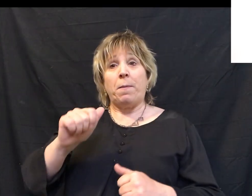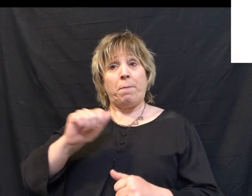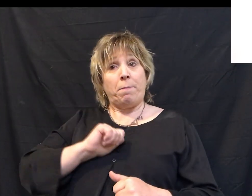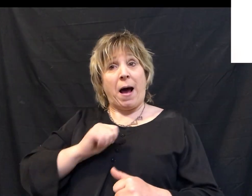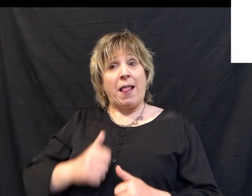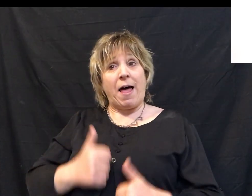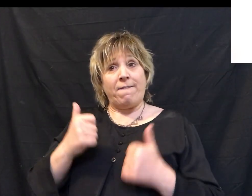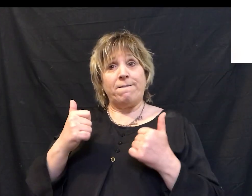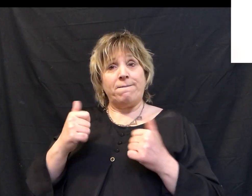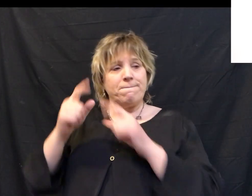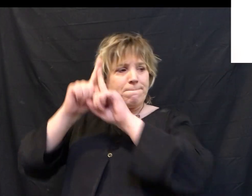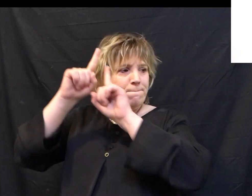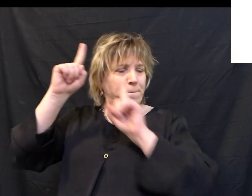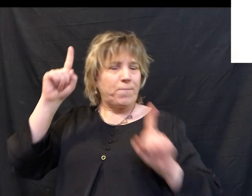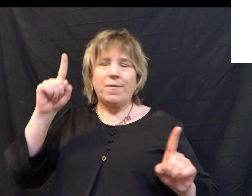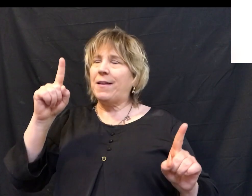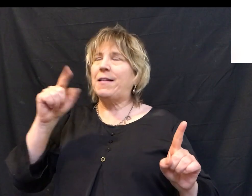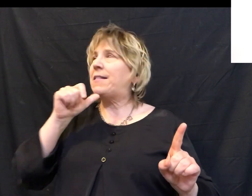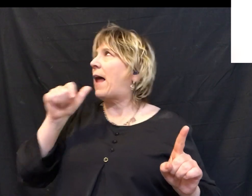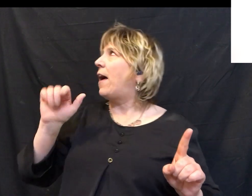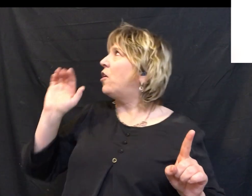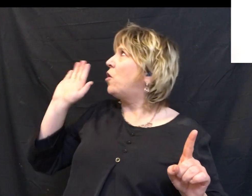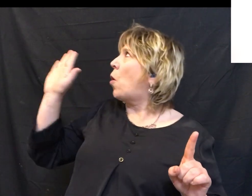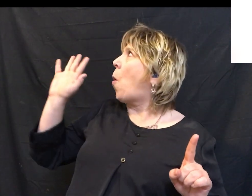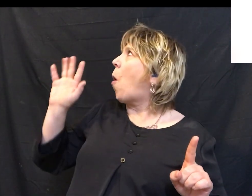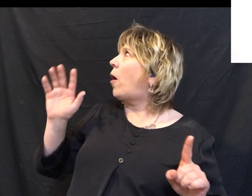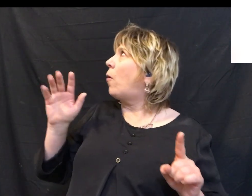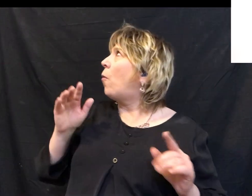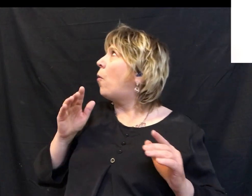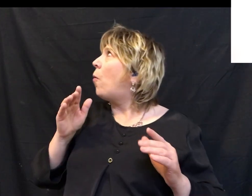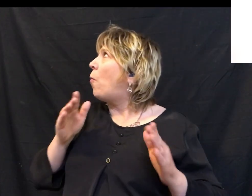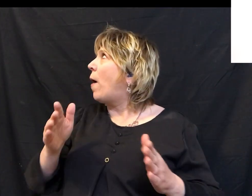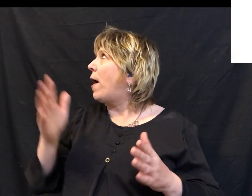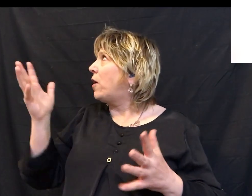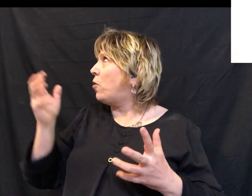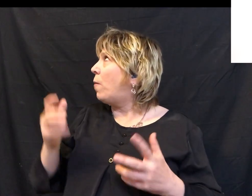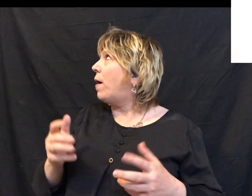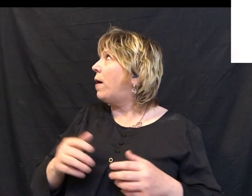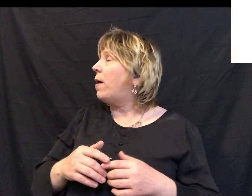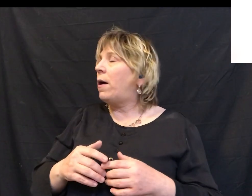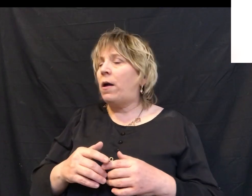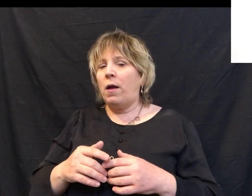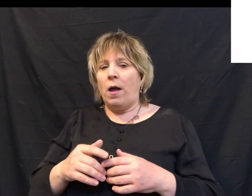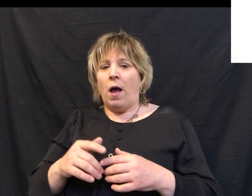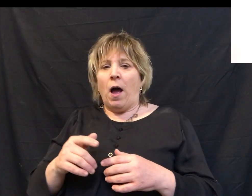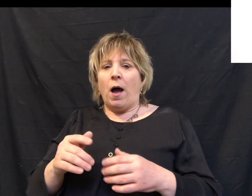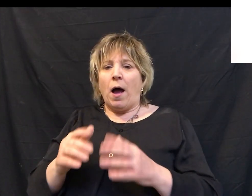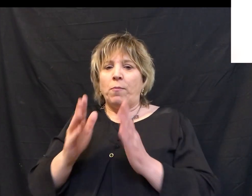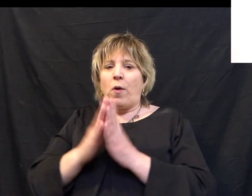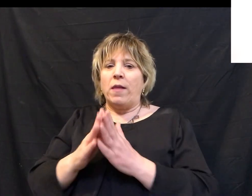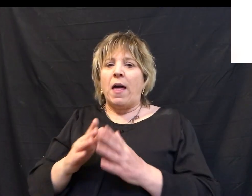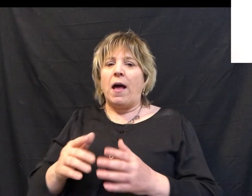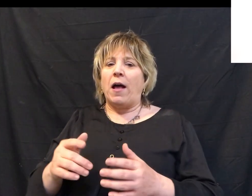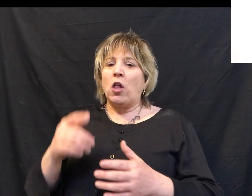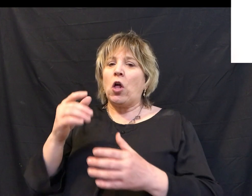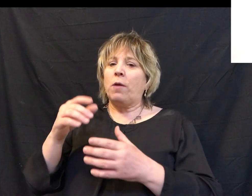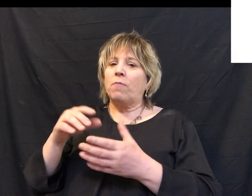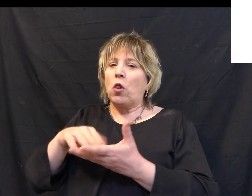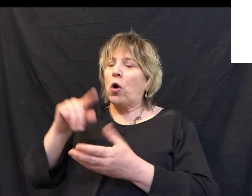life my own way and many times it's not been the way that you've desired. I pray to your God that as I've learned